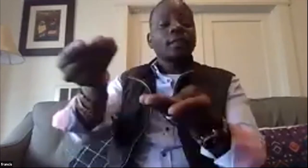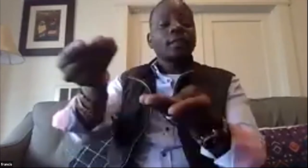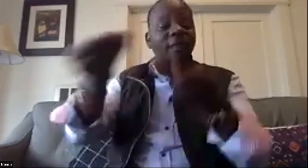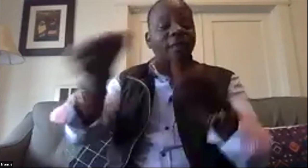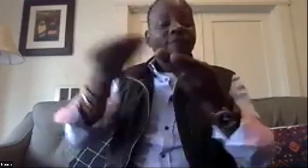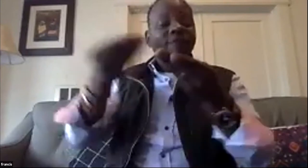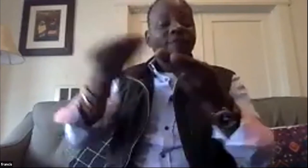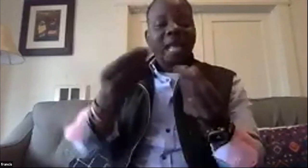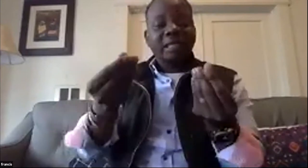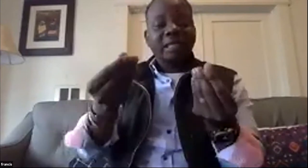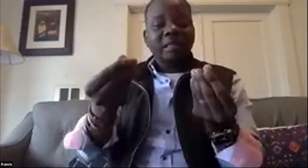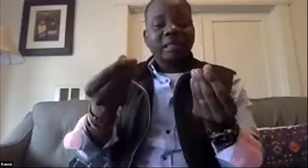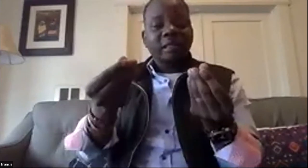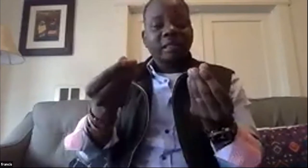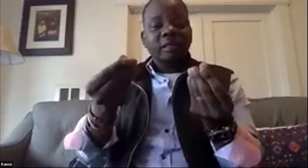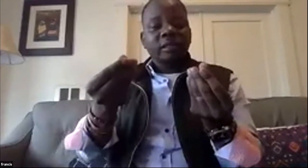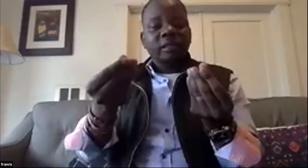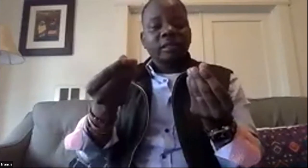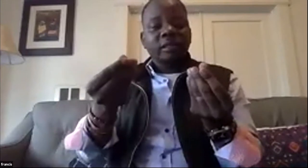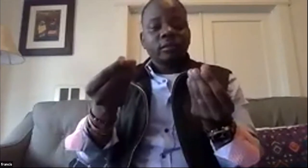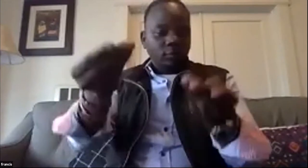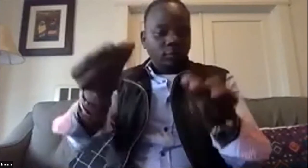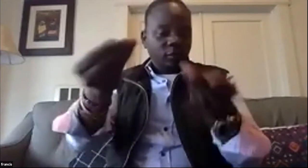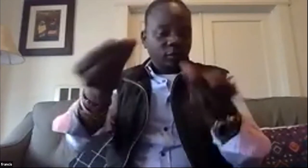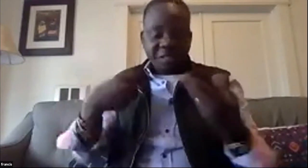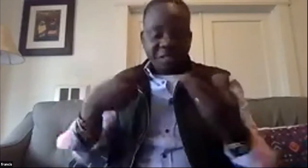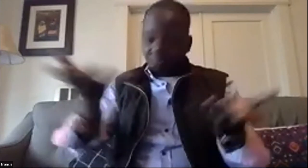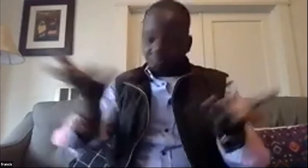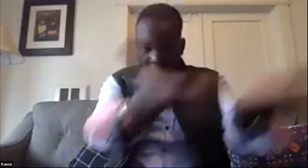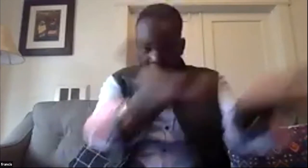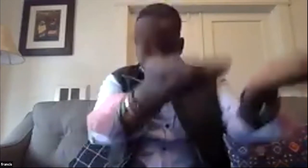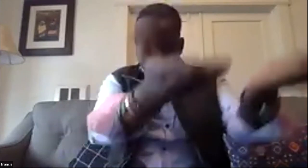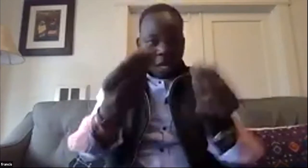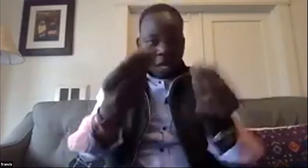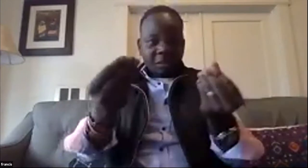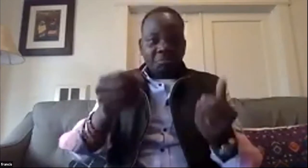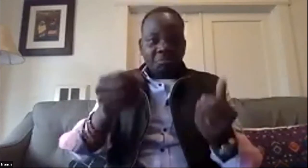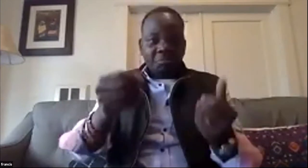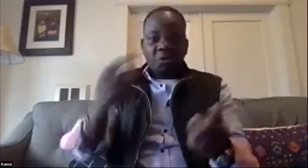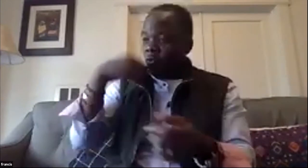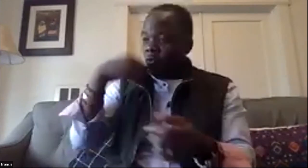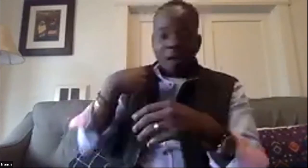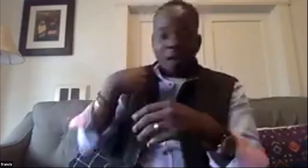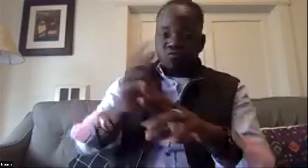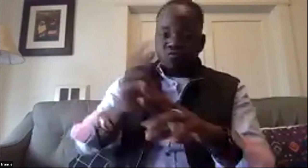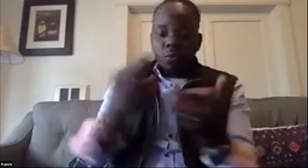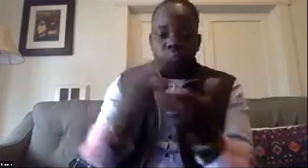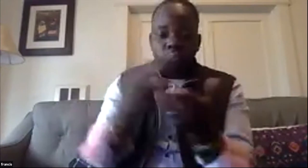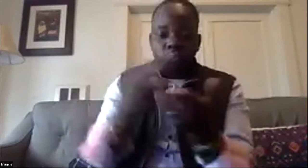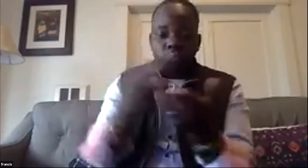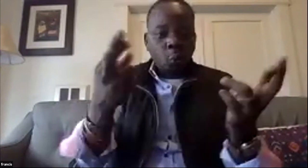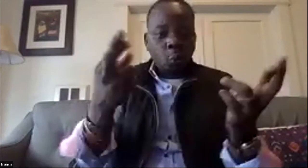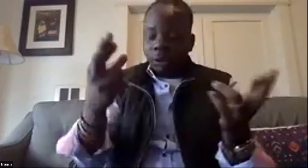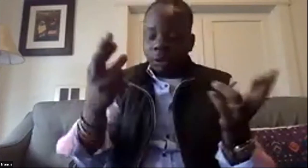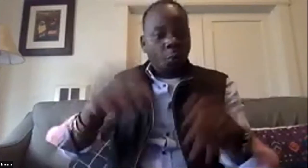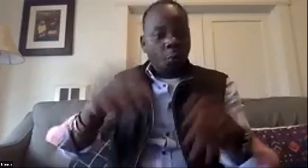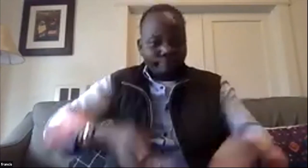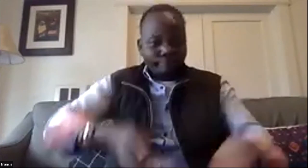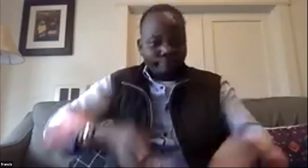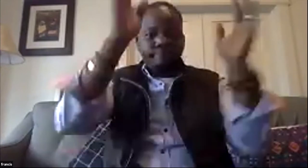said that they wanted to donate land which they've already done donated land for us to build